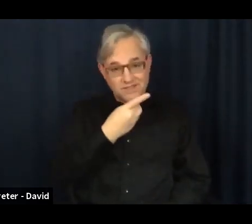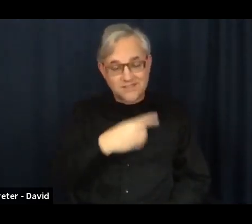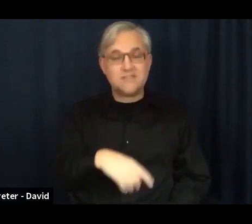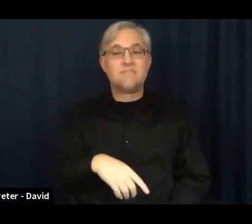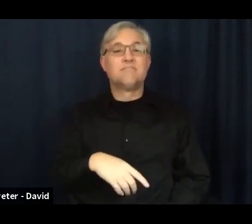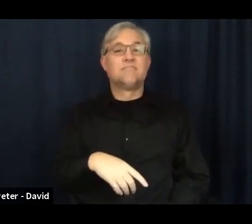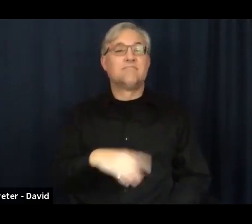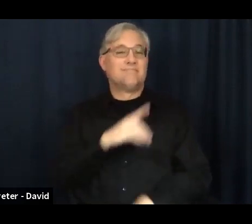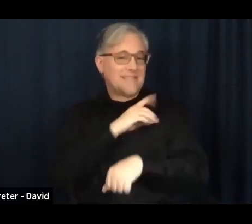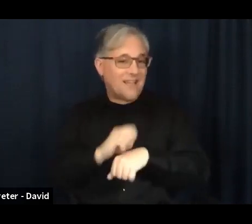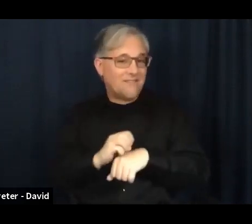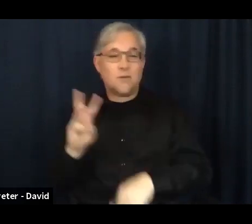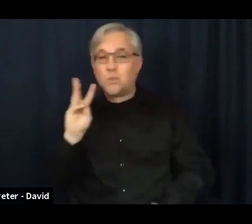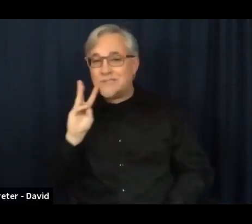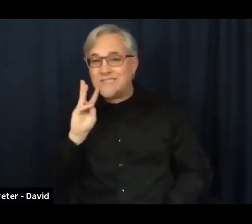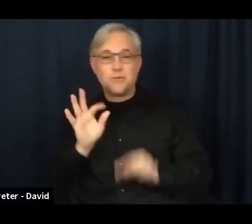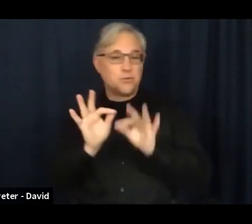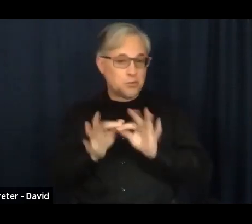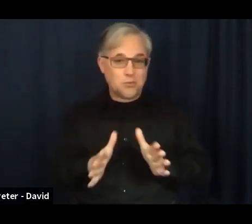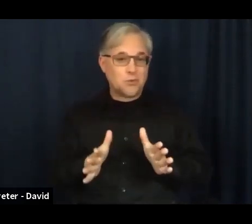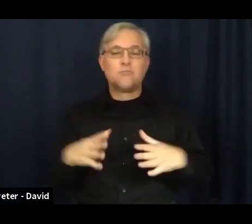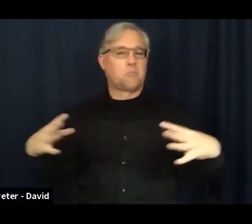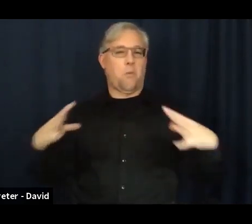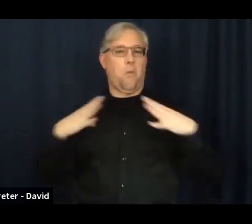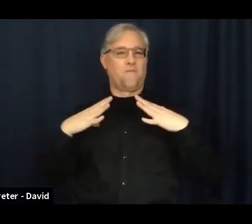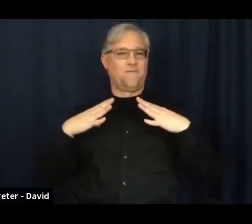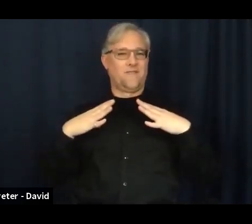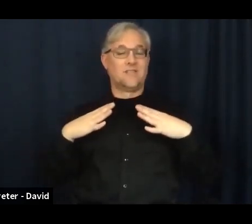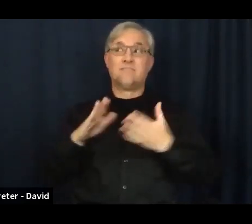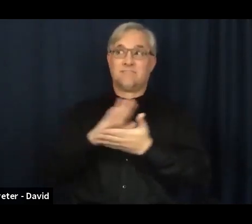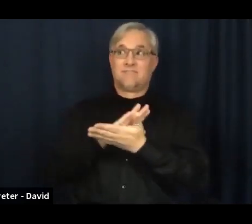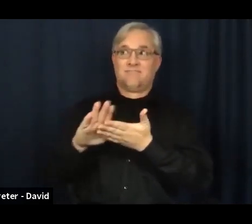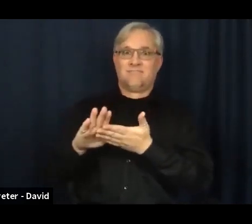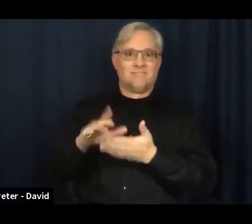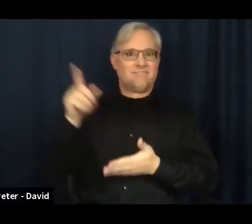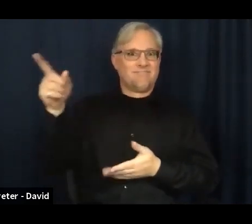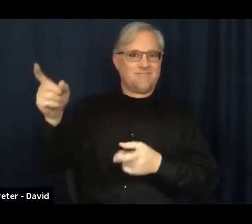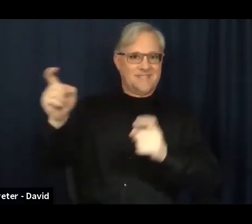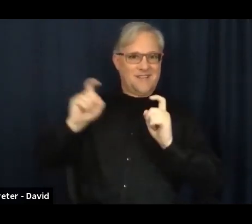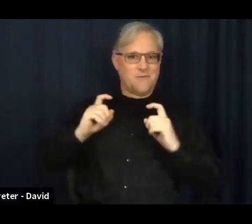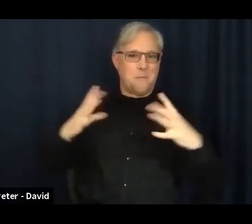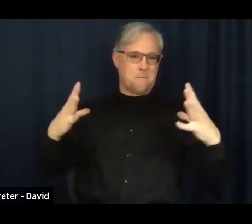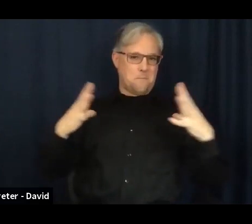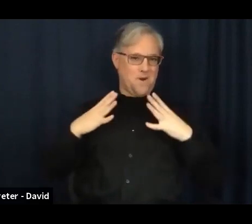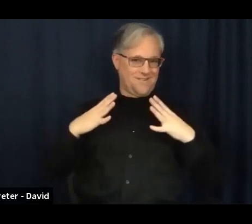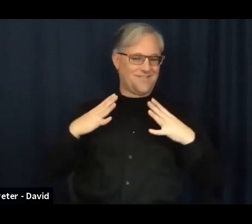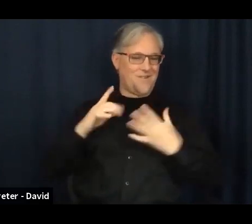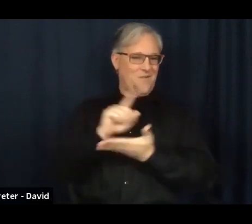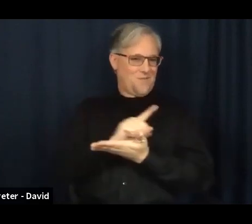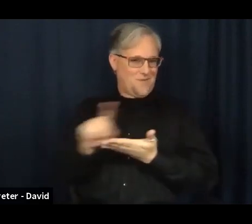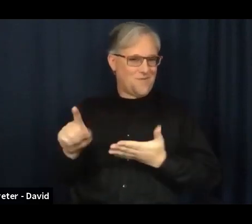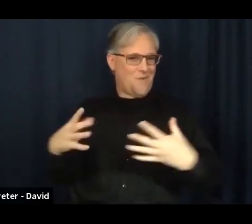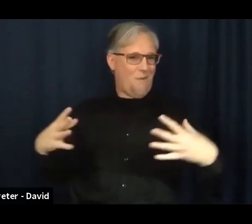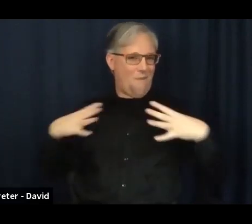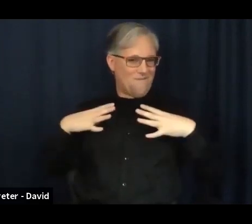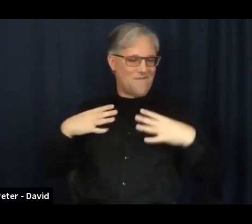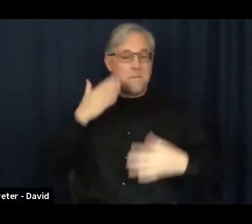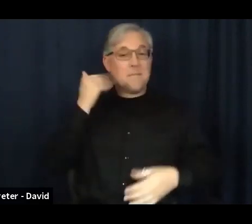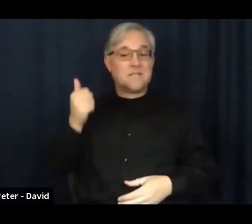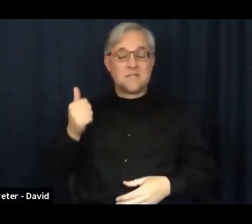good that they're doing this to give us a break since preparing worship for video is a